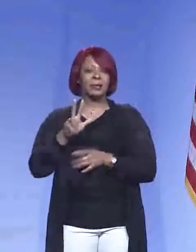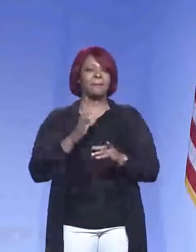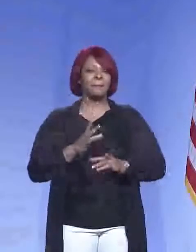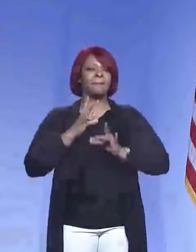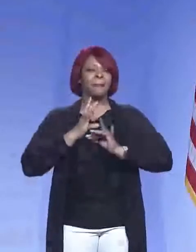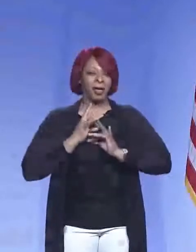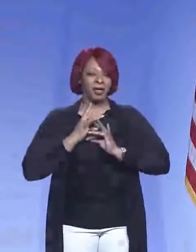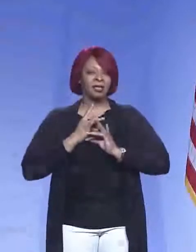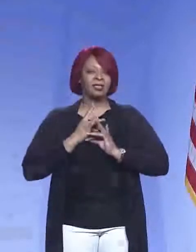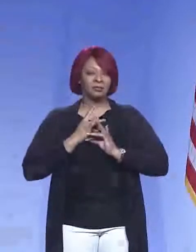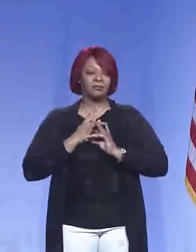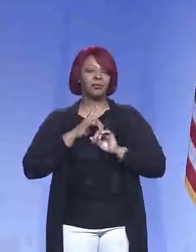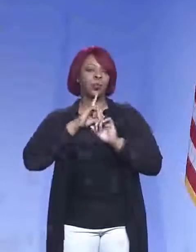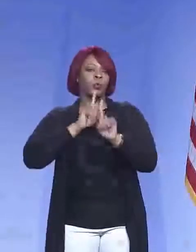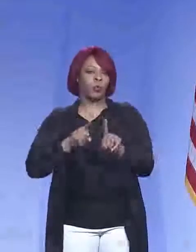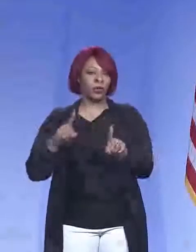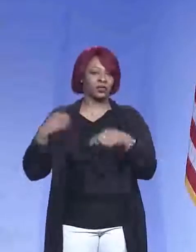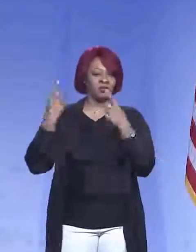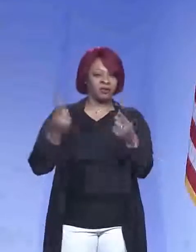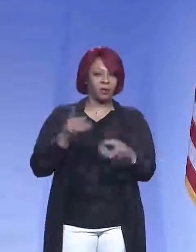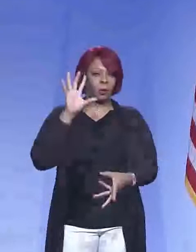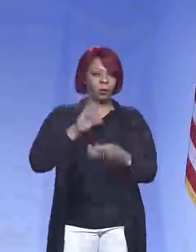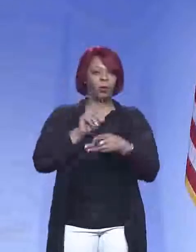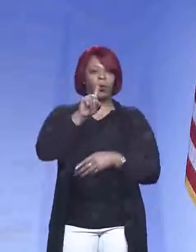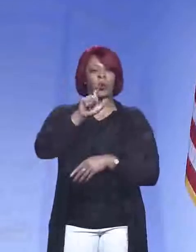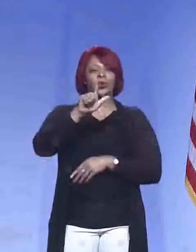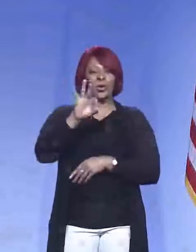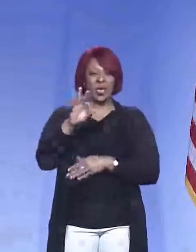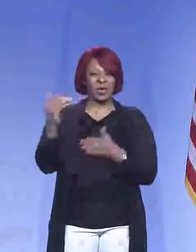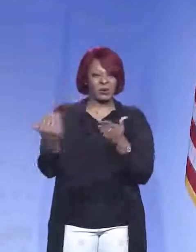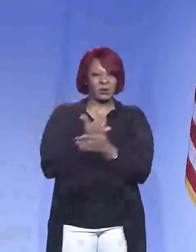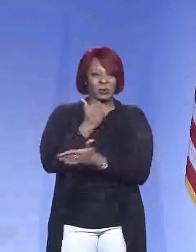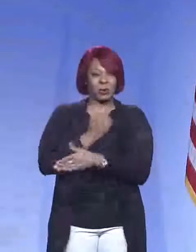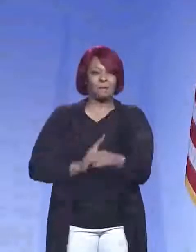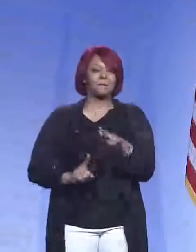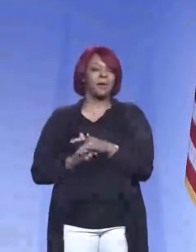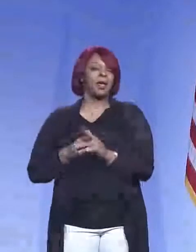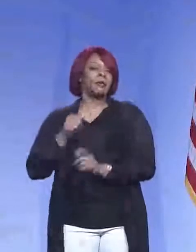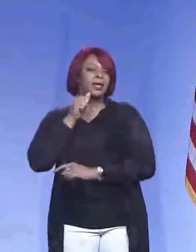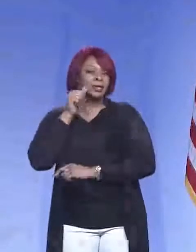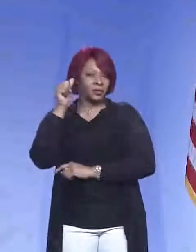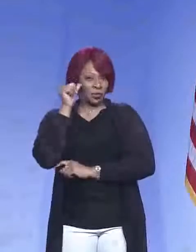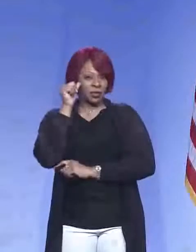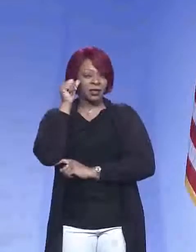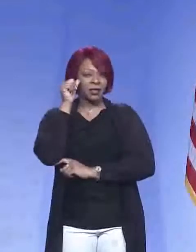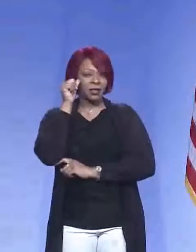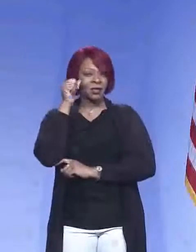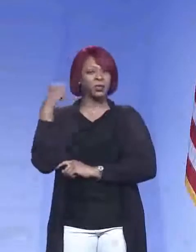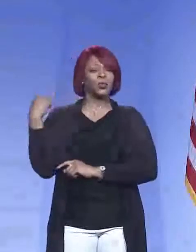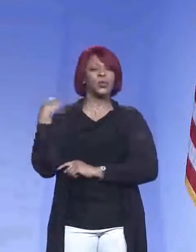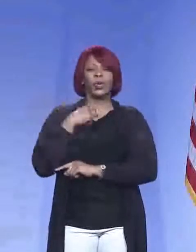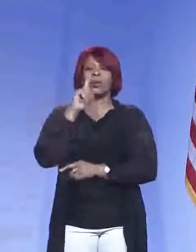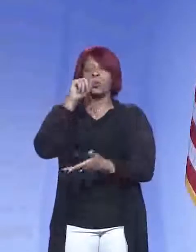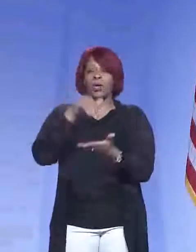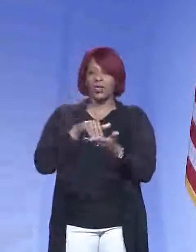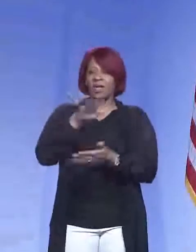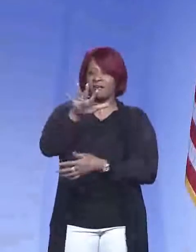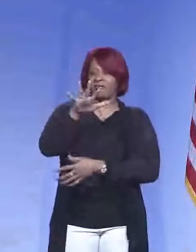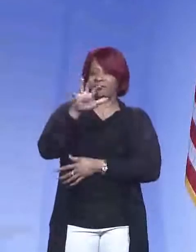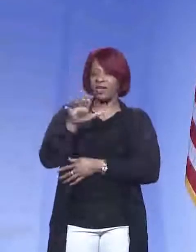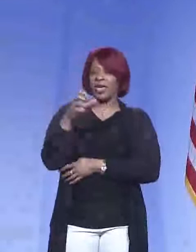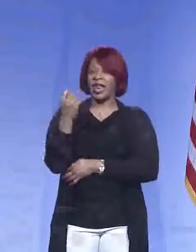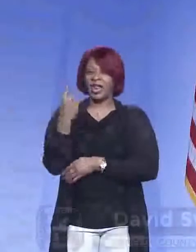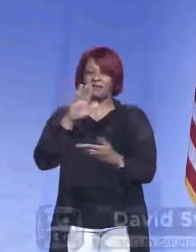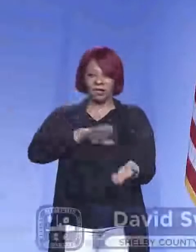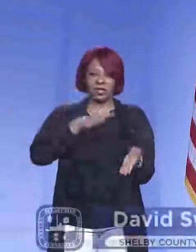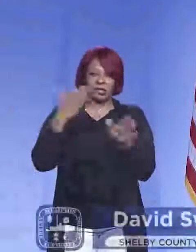been reported. That includes 129 new cases that were reported yesterday. We're at 1,511